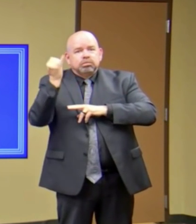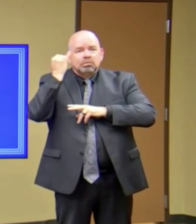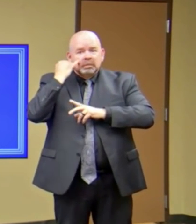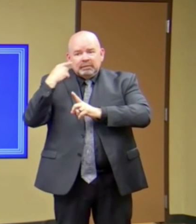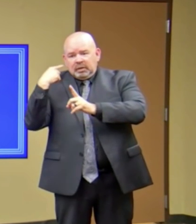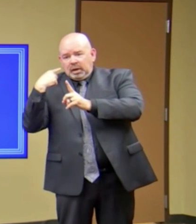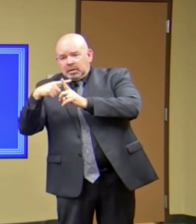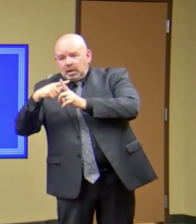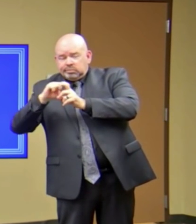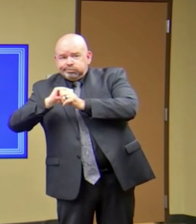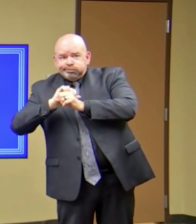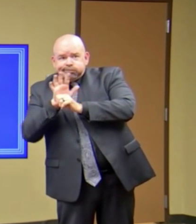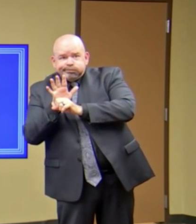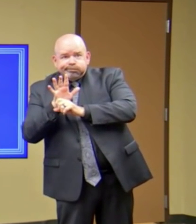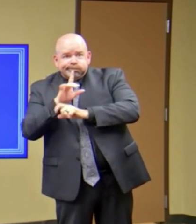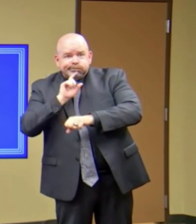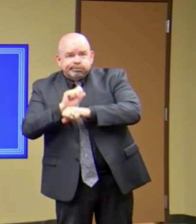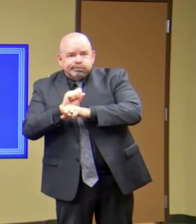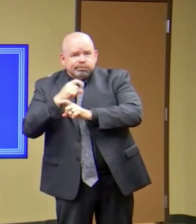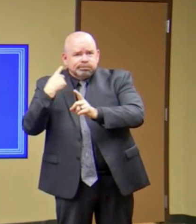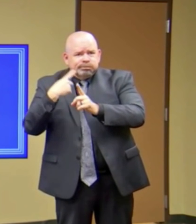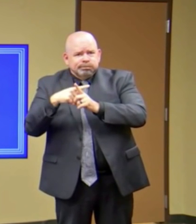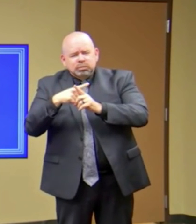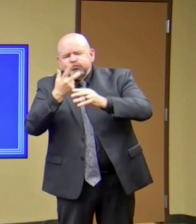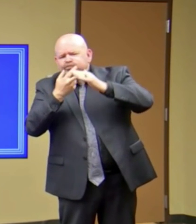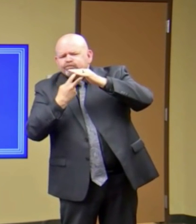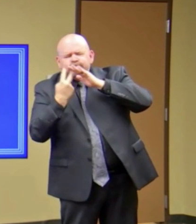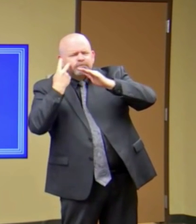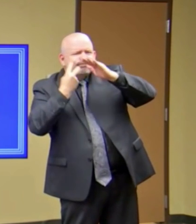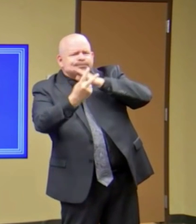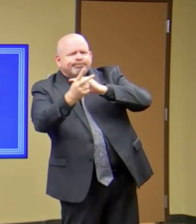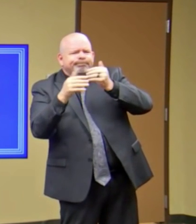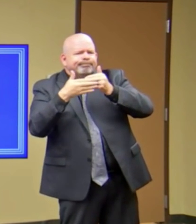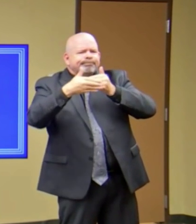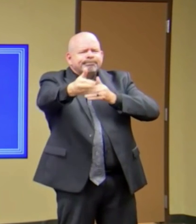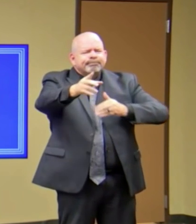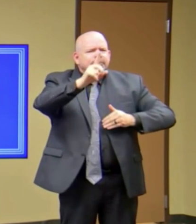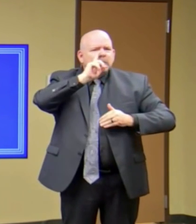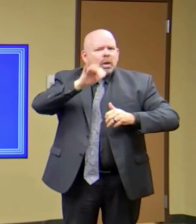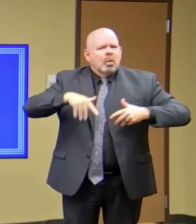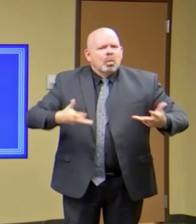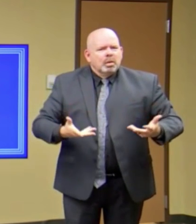that. But here's the thing. The point of all that is this.